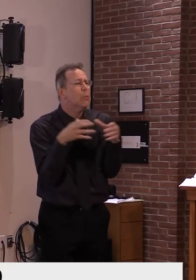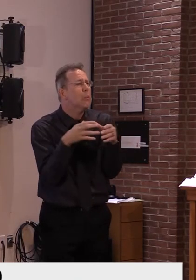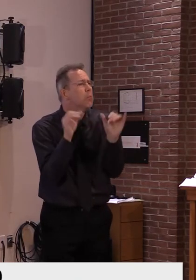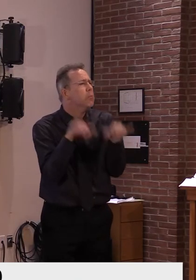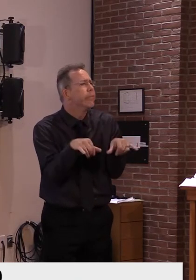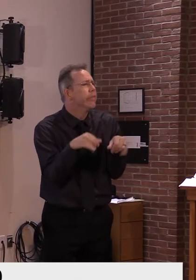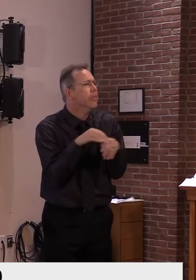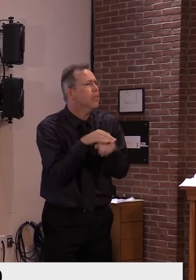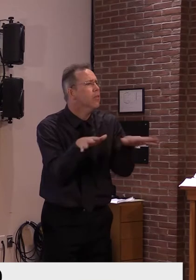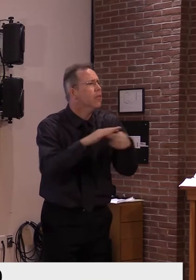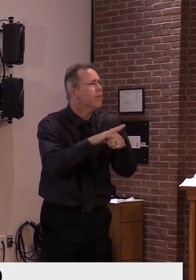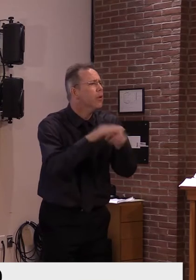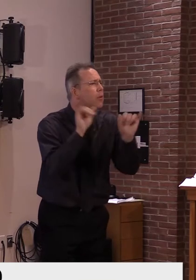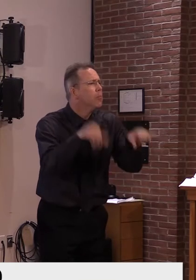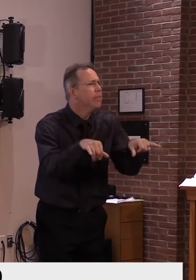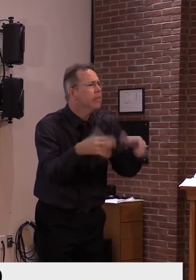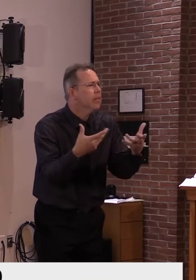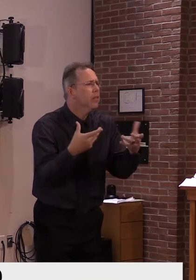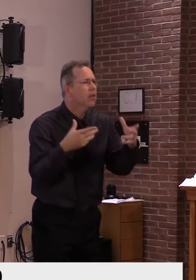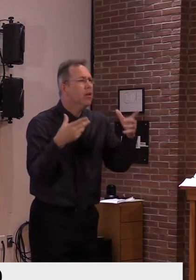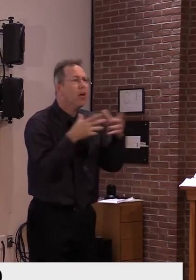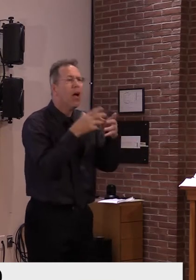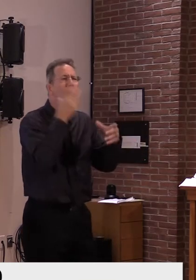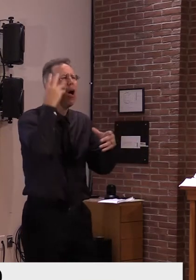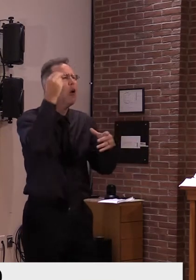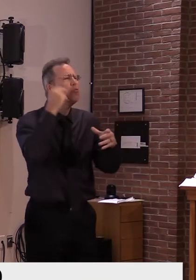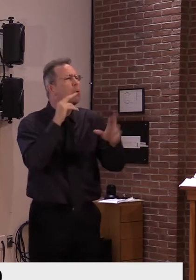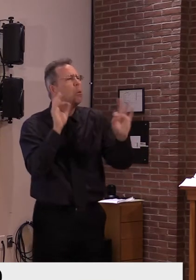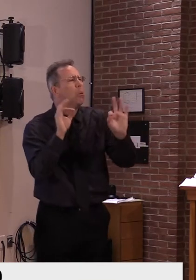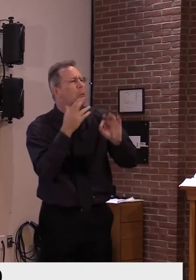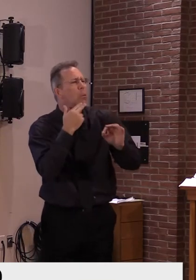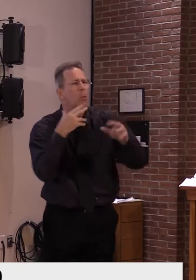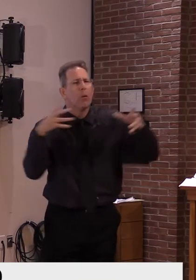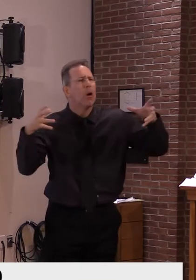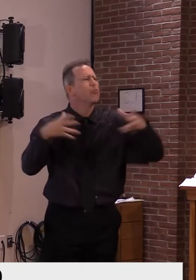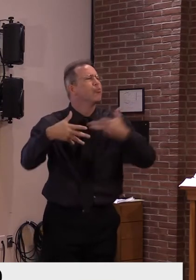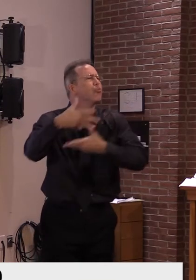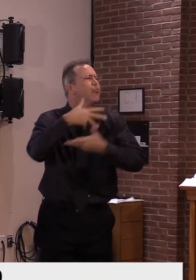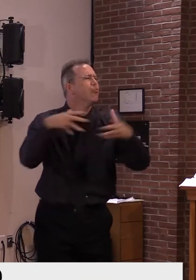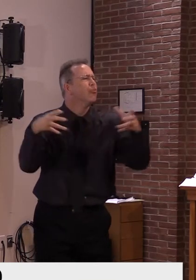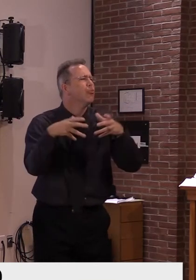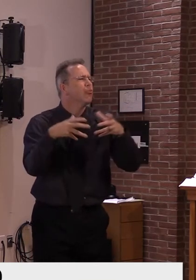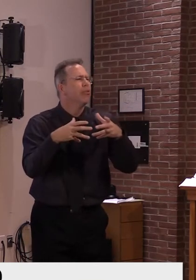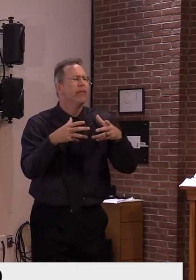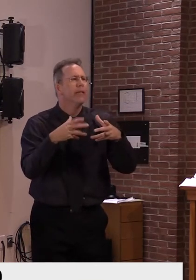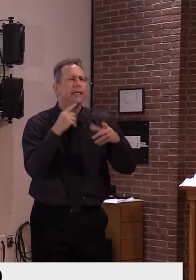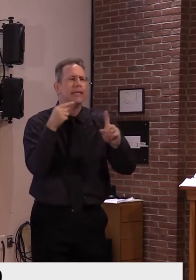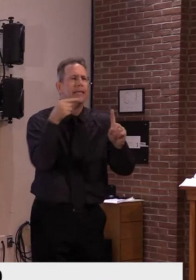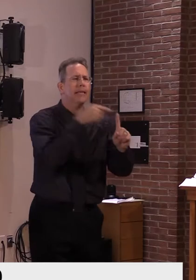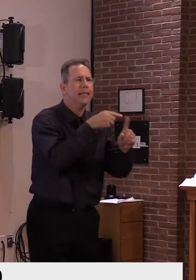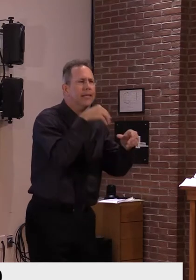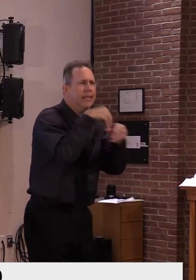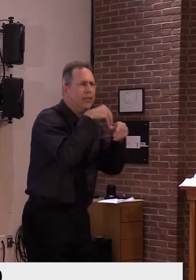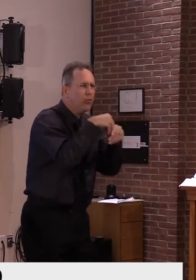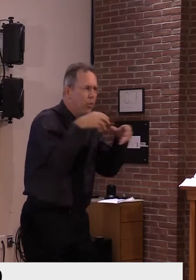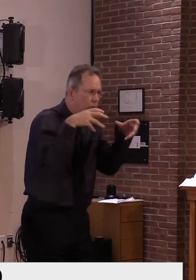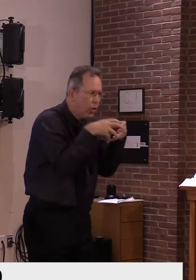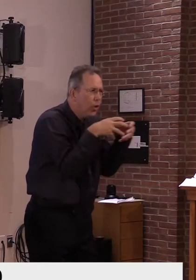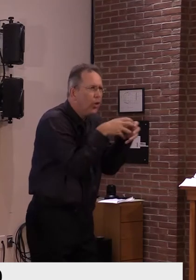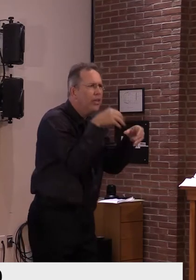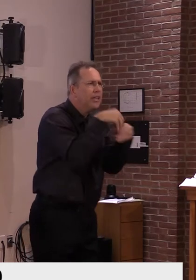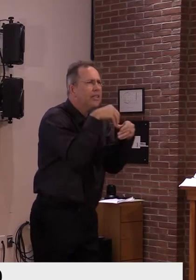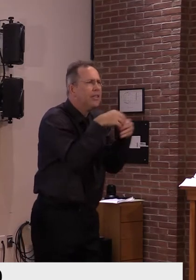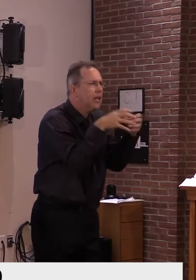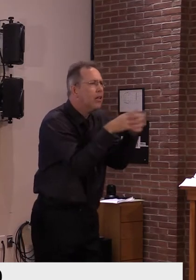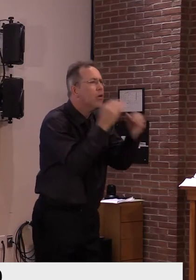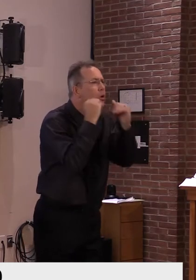nice as it was in the summertime. People are moving indoors. People are having smaller gatherings. Every single jurisdiction around us, as Dr. Levine will talk